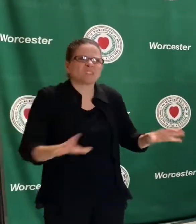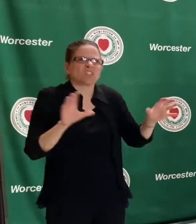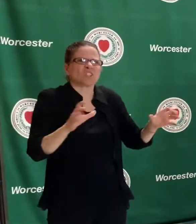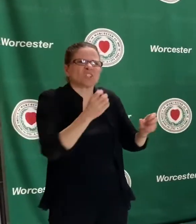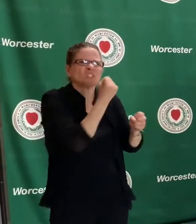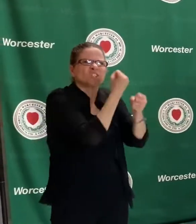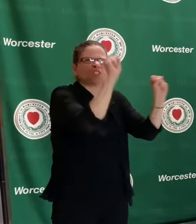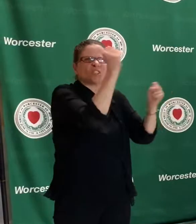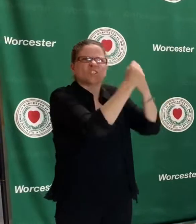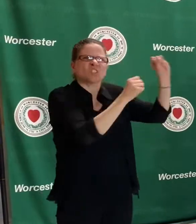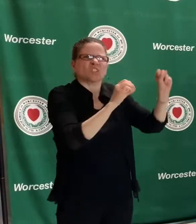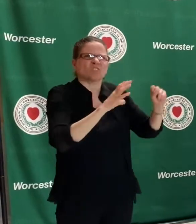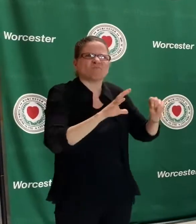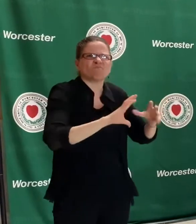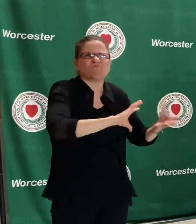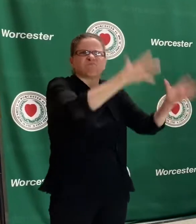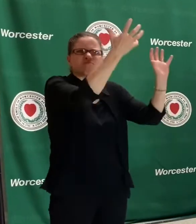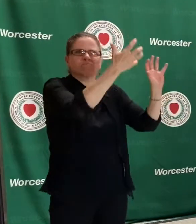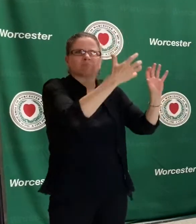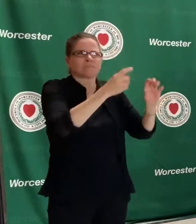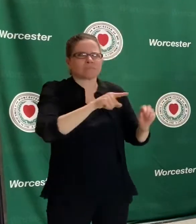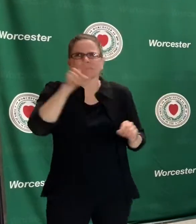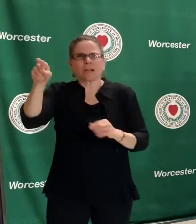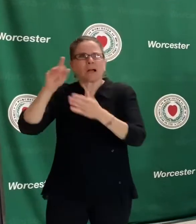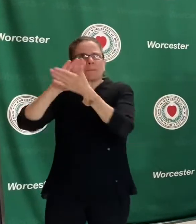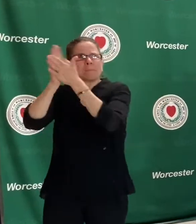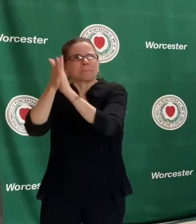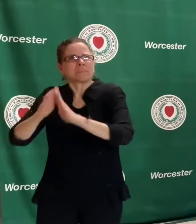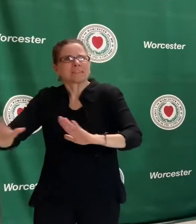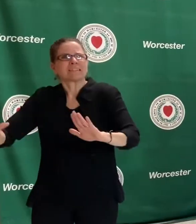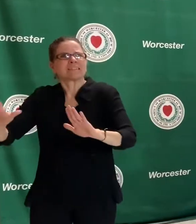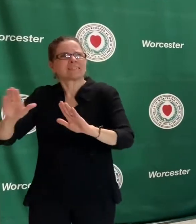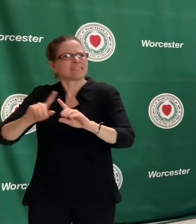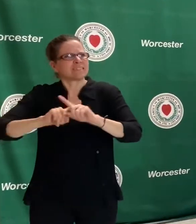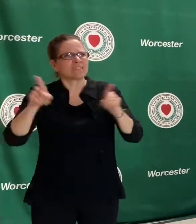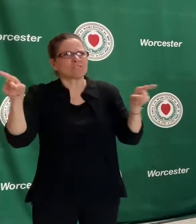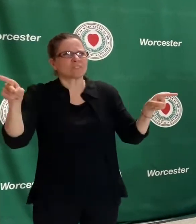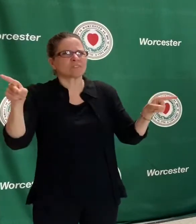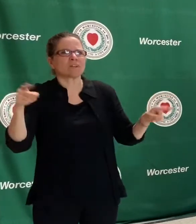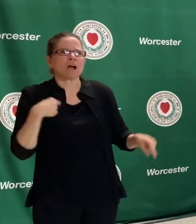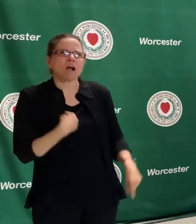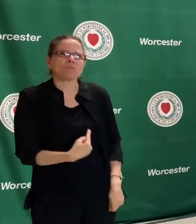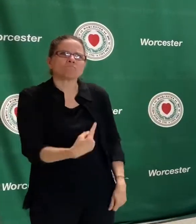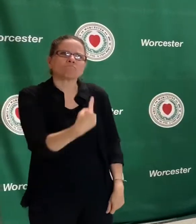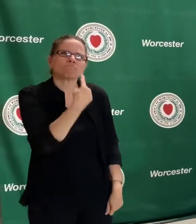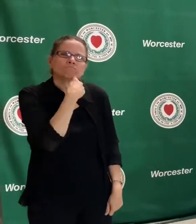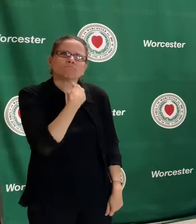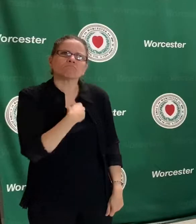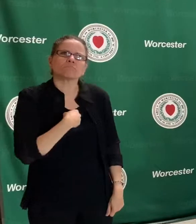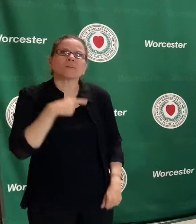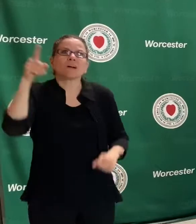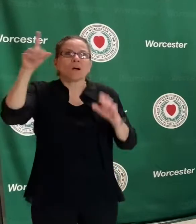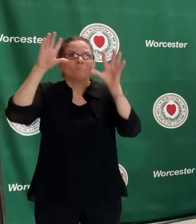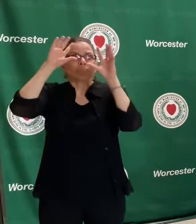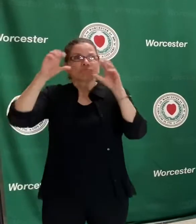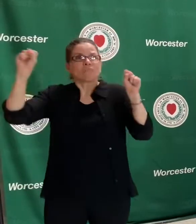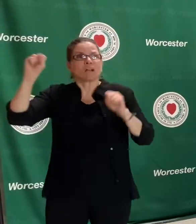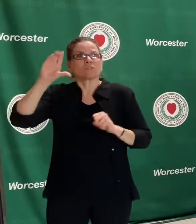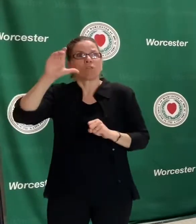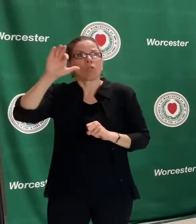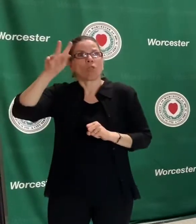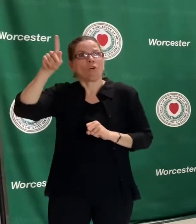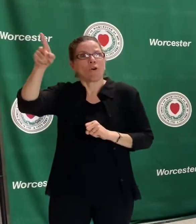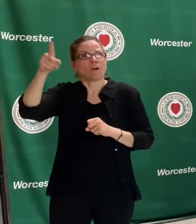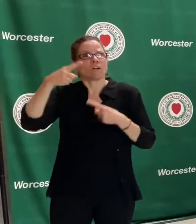we saw earlier. So I was disappointed that the president of Clark wouldn't wait until he got all of the information to make his